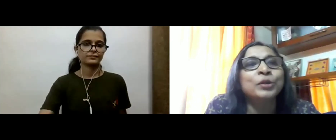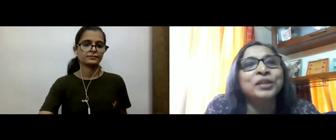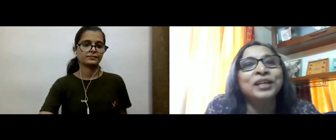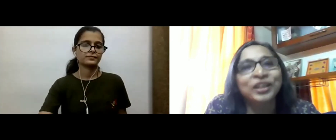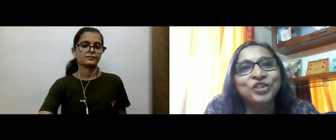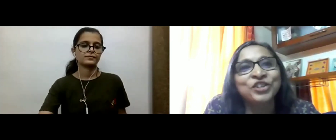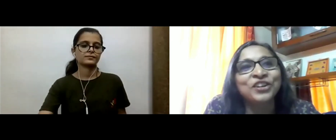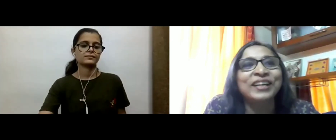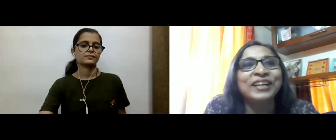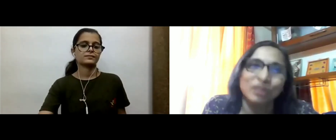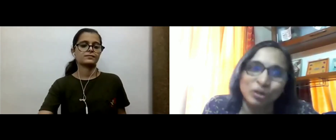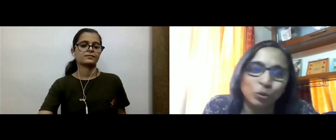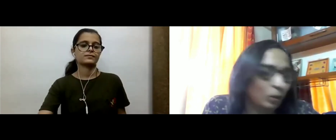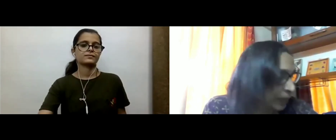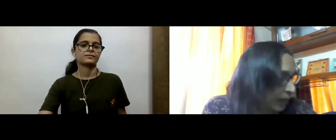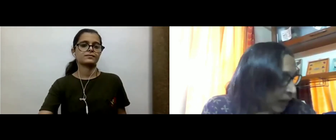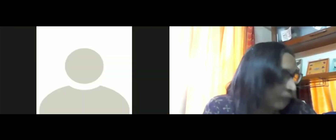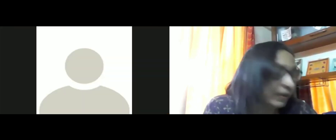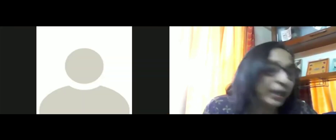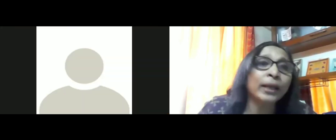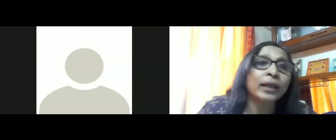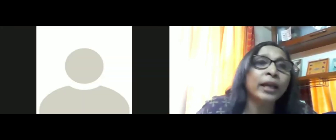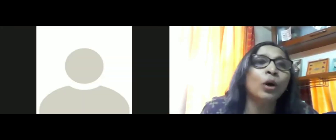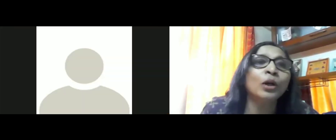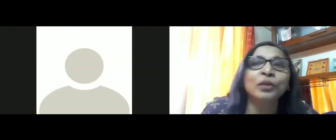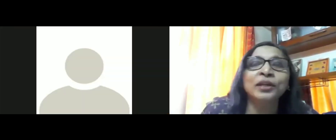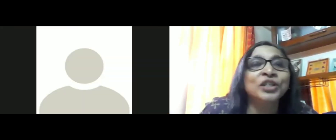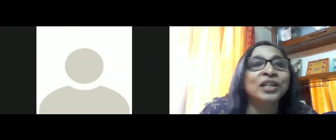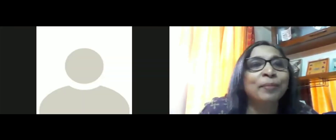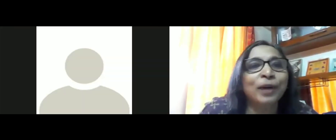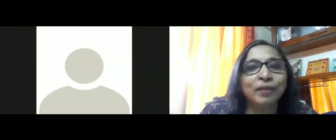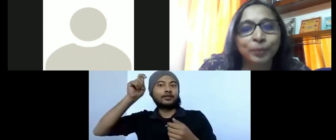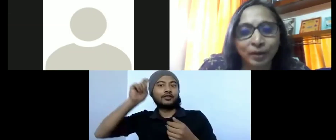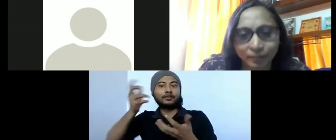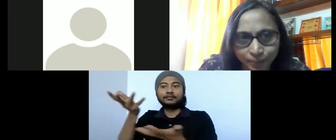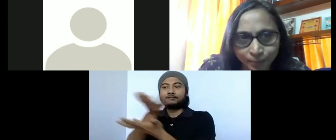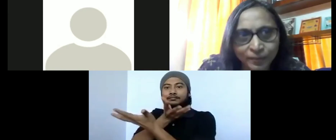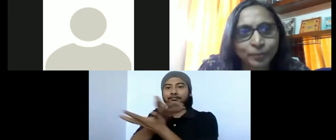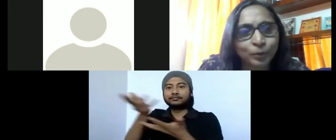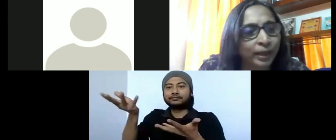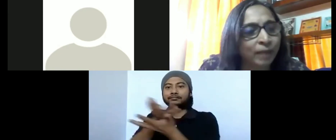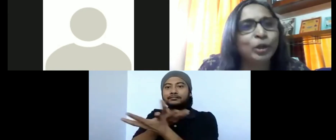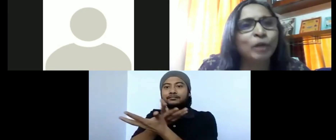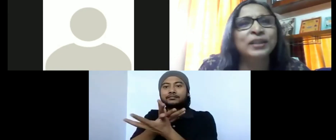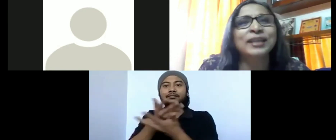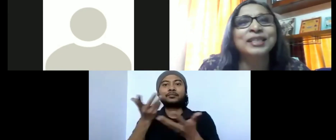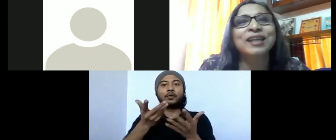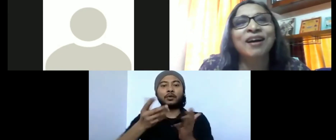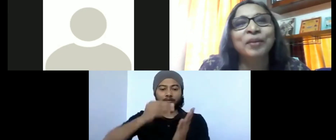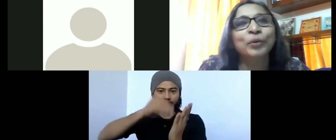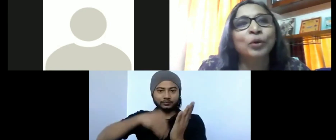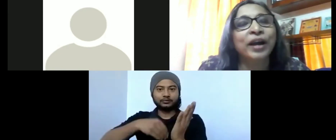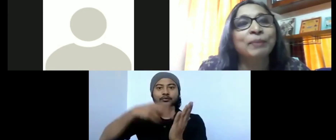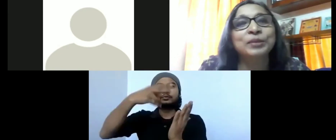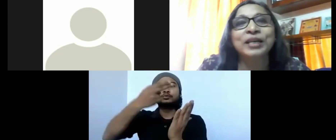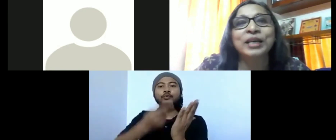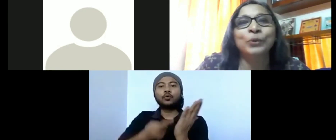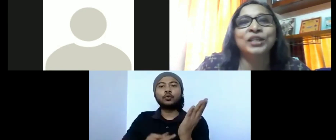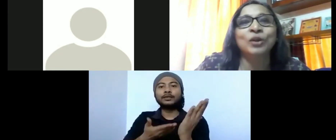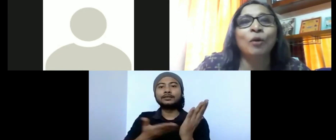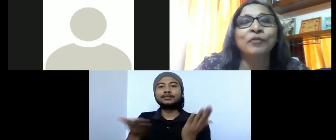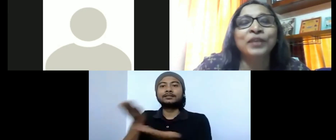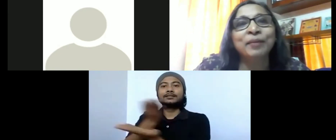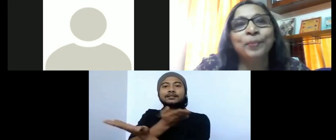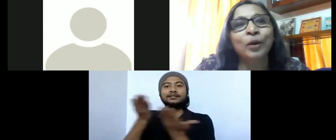friendships using literature as a tool. I very quickly go on to the digital empowerment program, one of the Vidya Star programs,